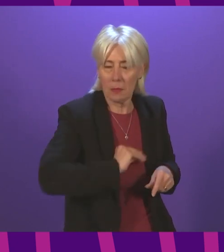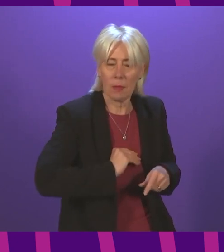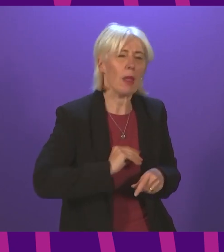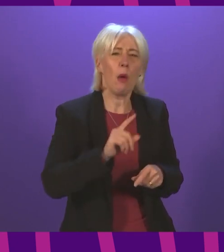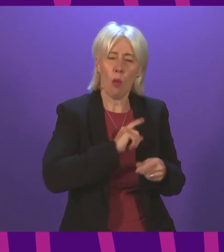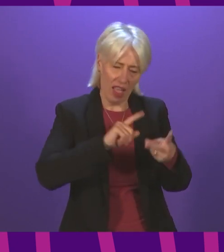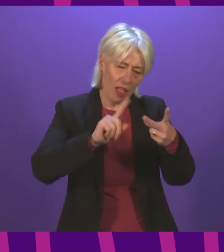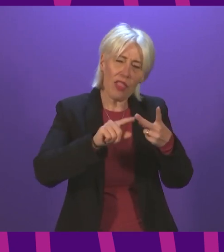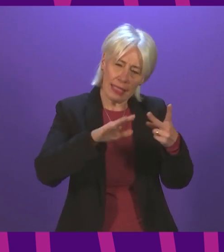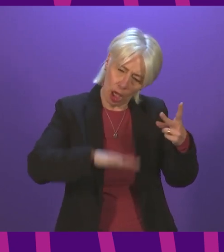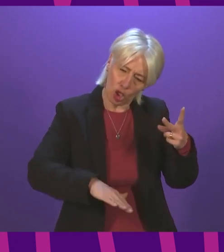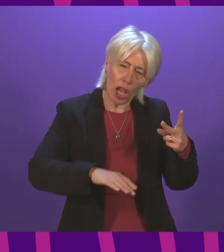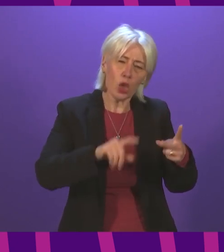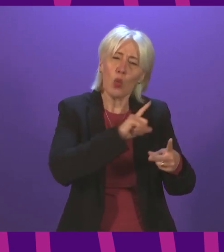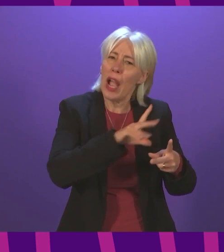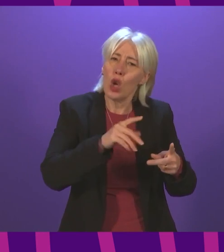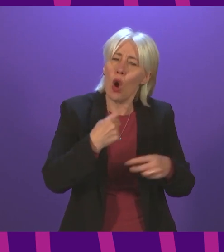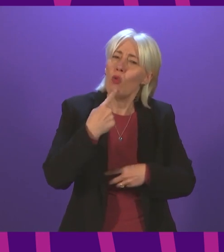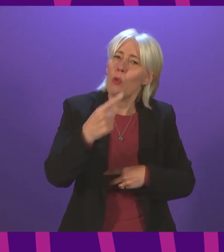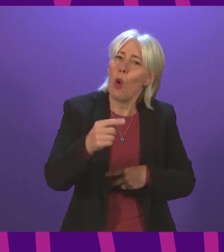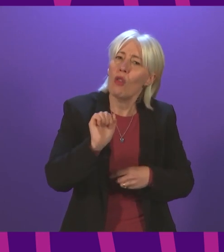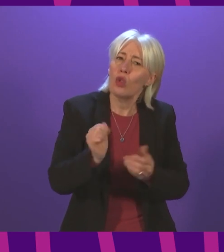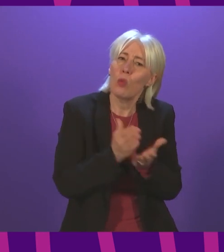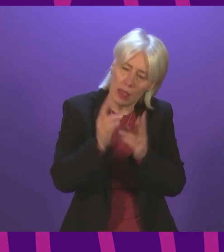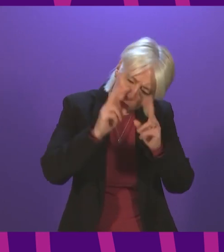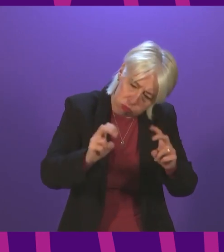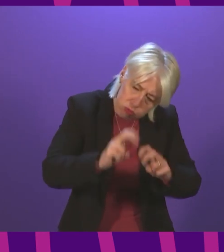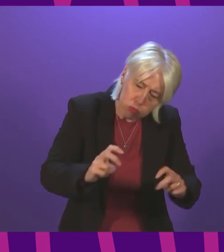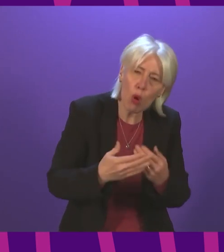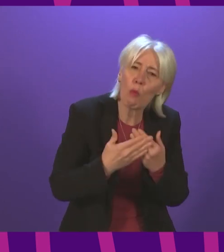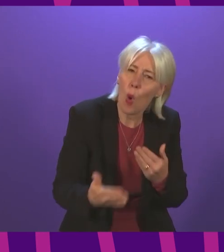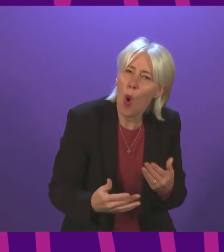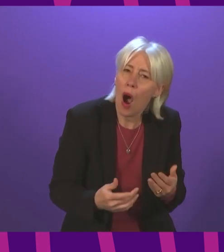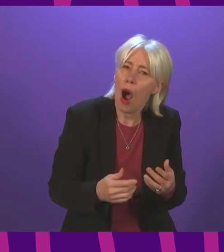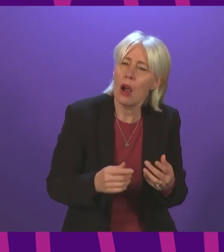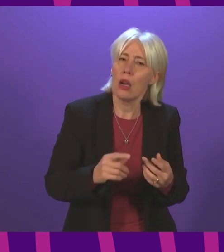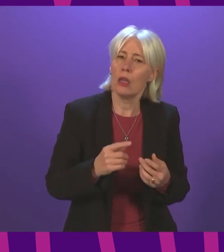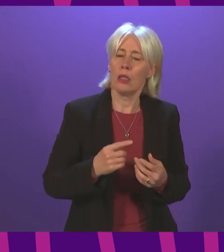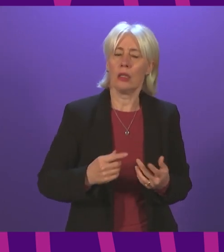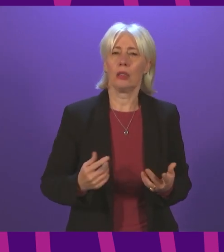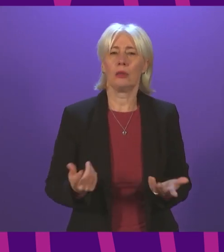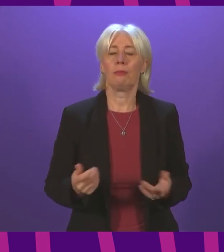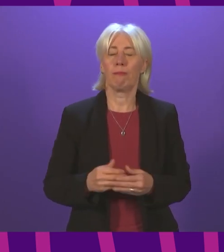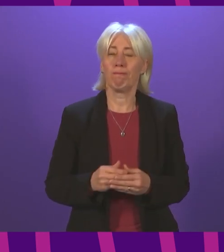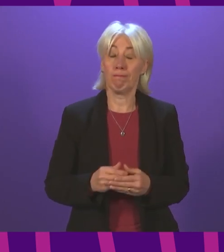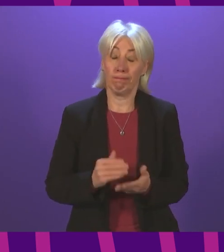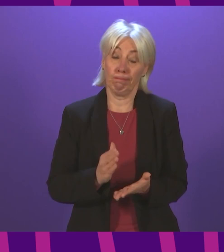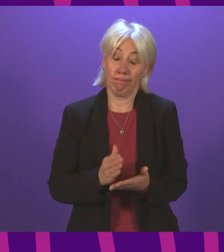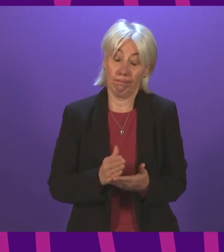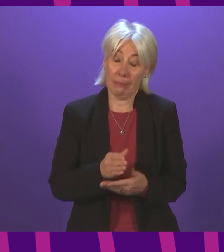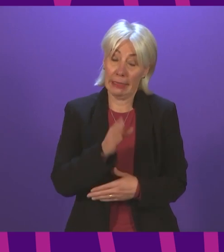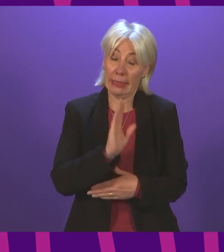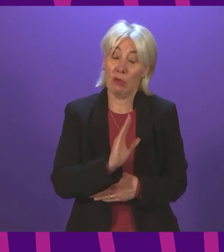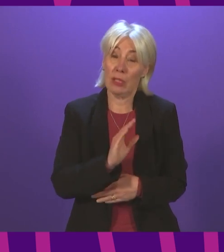that child's death reported for investigation? First Minister. These are really serious matters that the government has